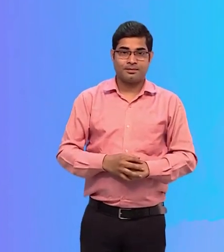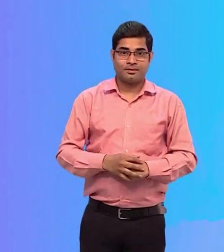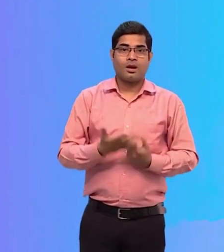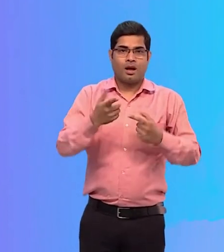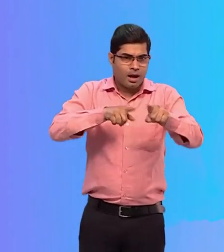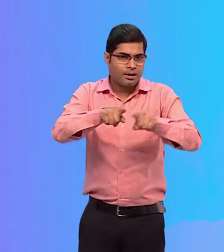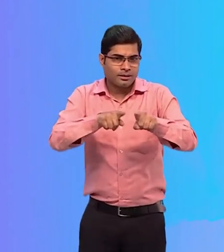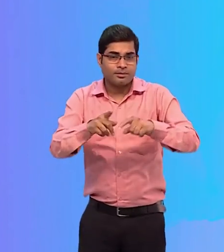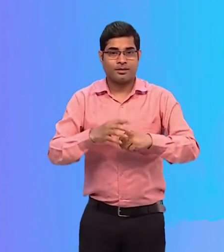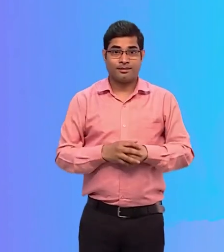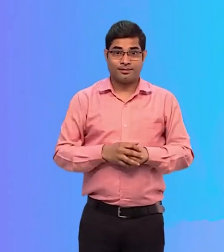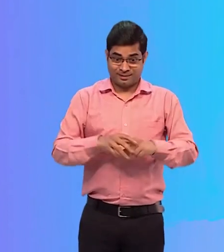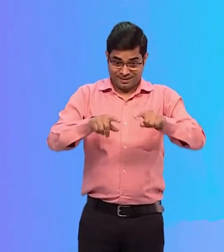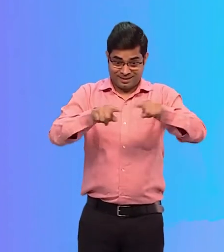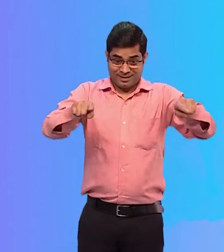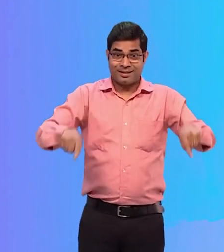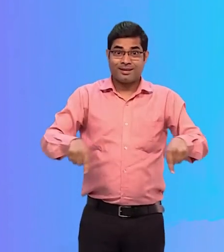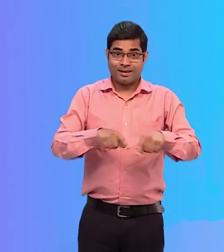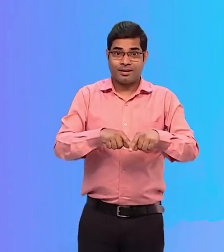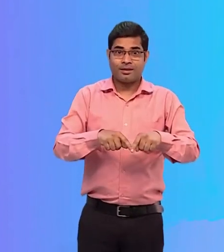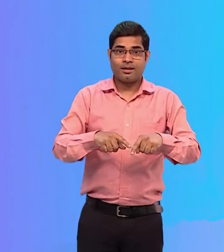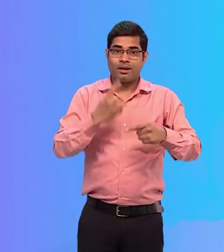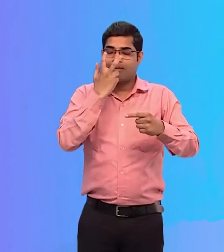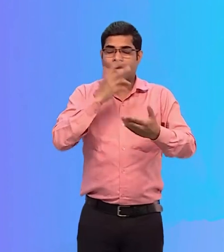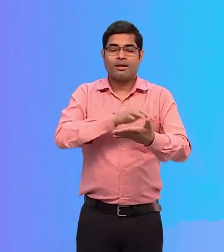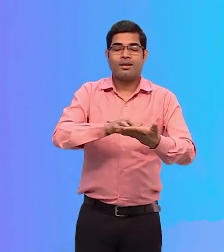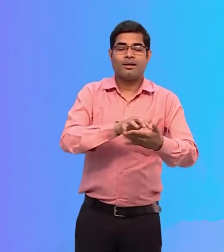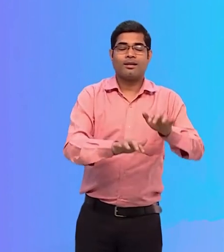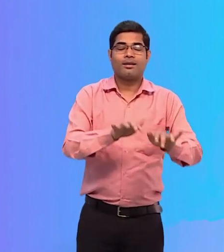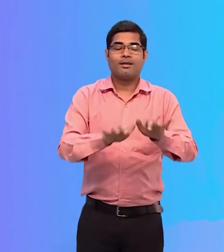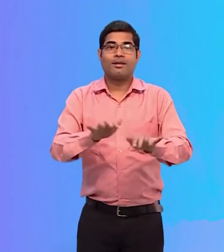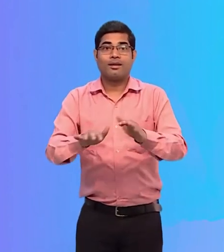like this braille keyboard and vertical mouse.